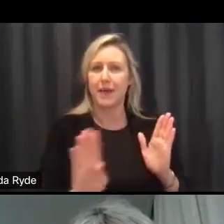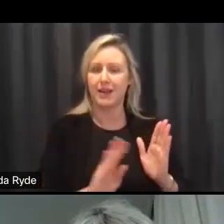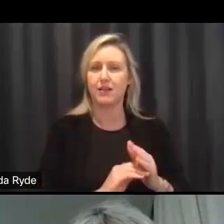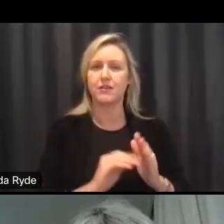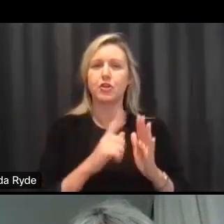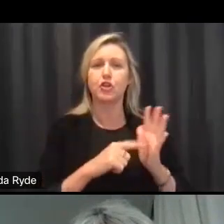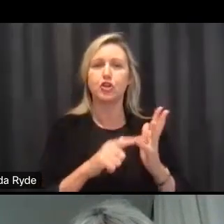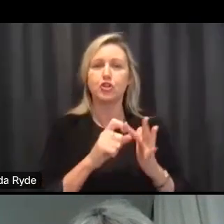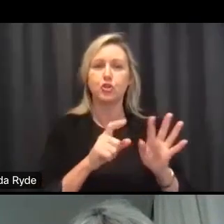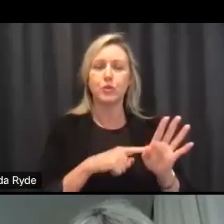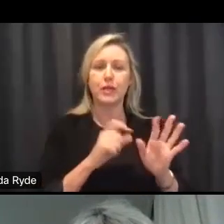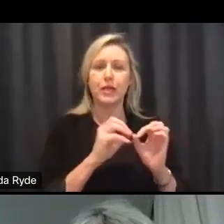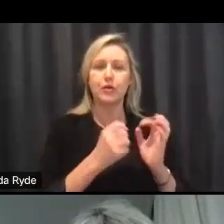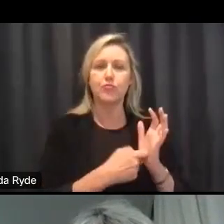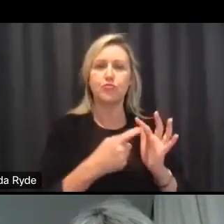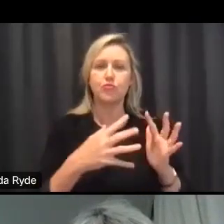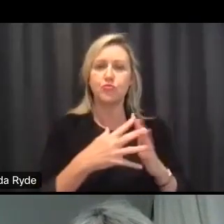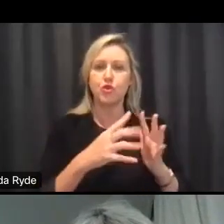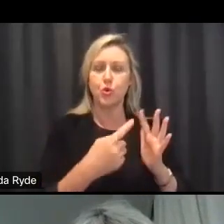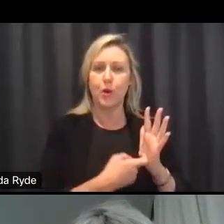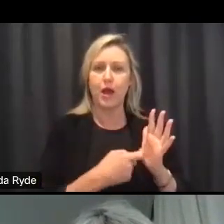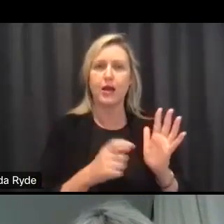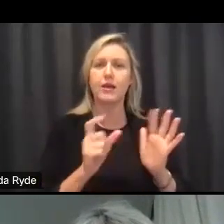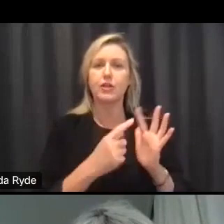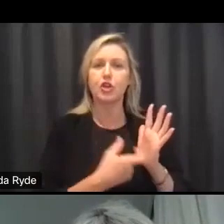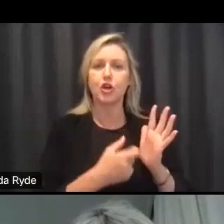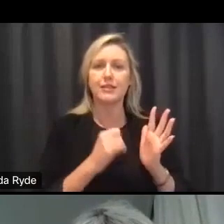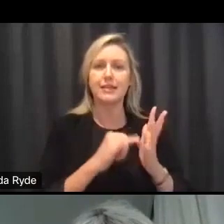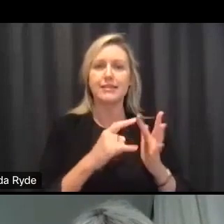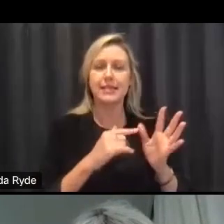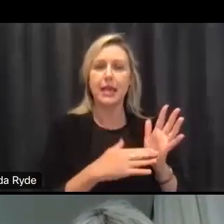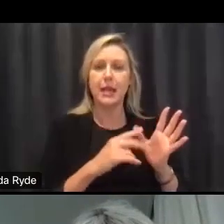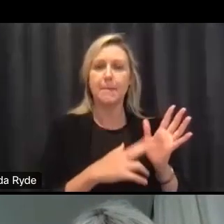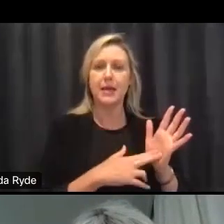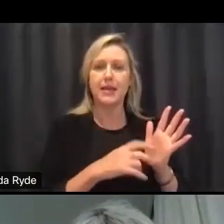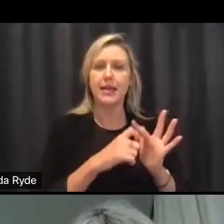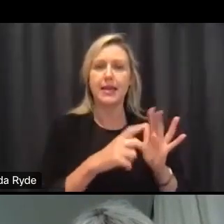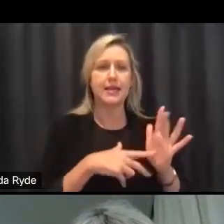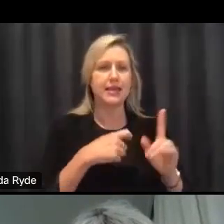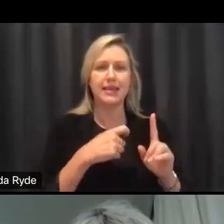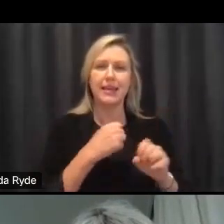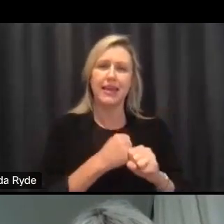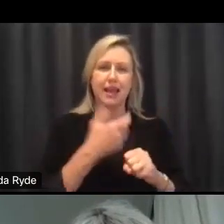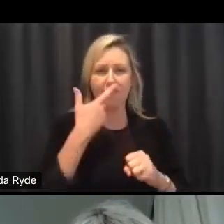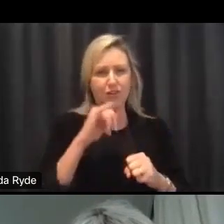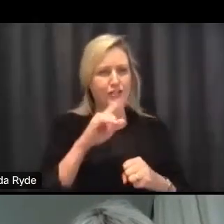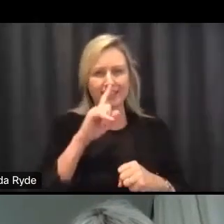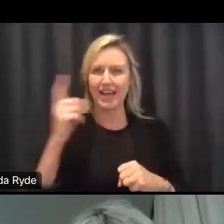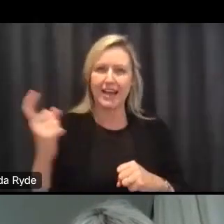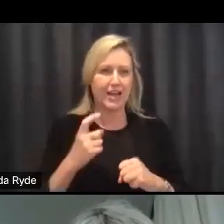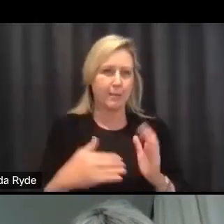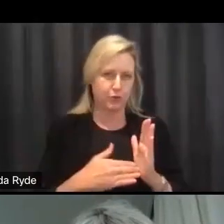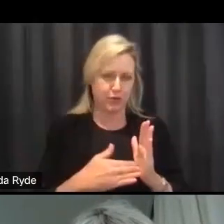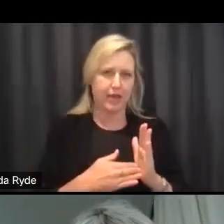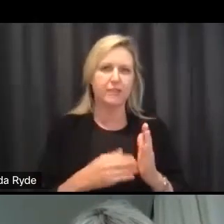judy brewer um dr stephen king who unfortunately can't be with us here today for personal reasons